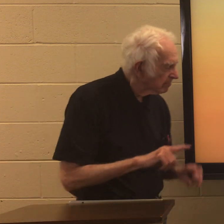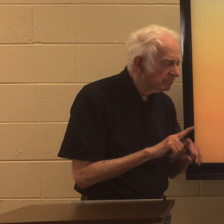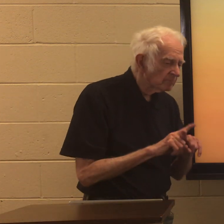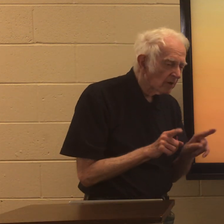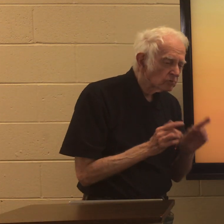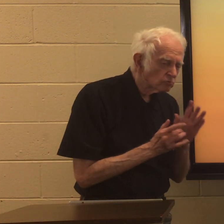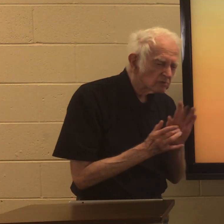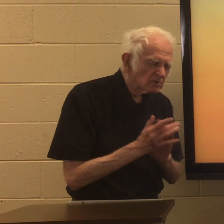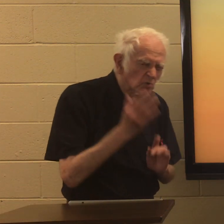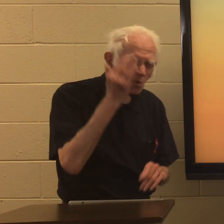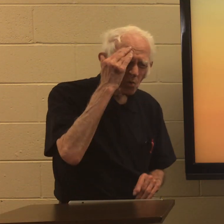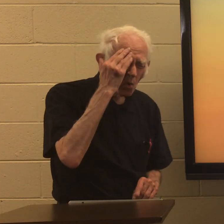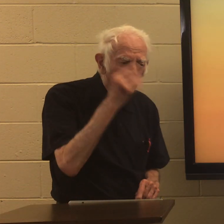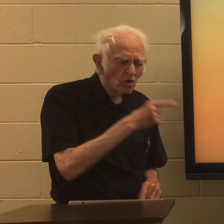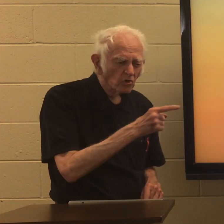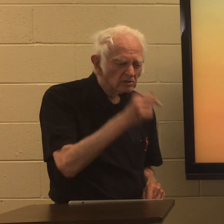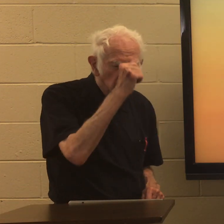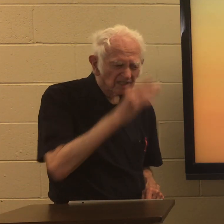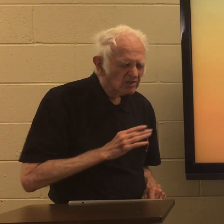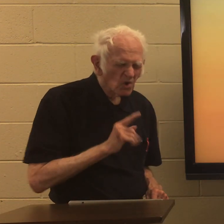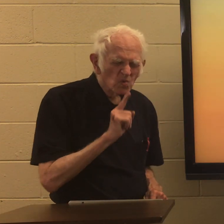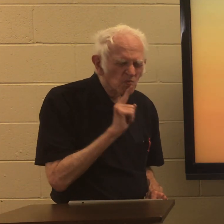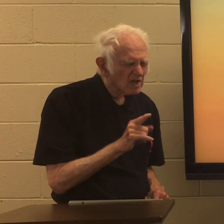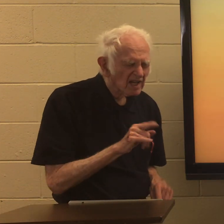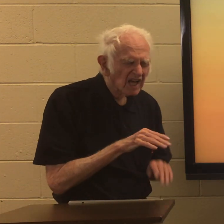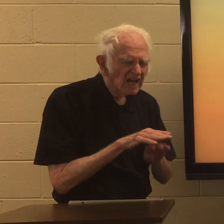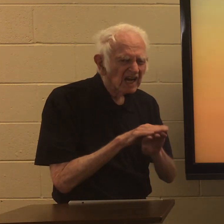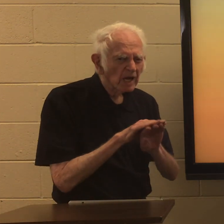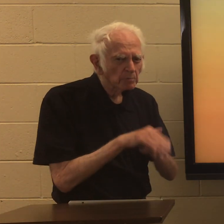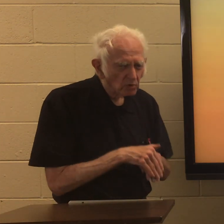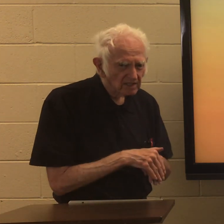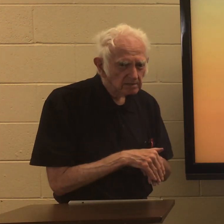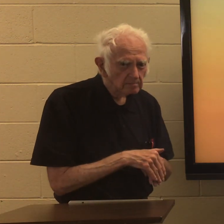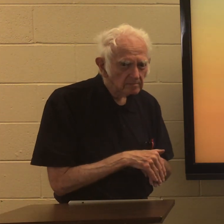But Jesus knew these men were really hypocrites.